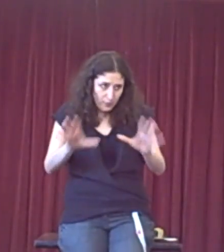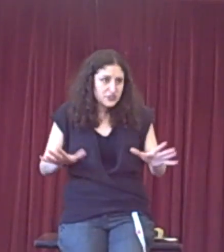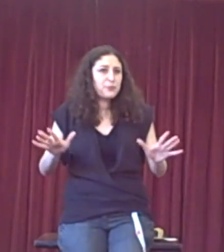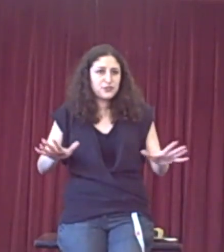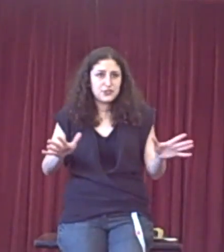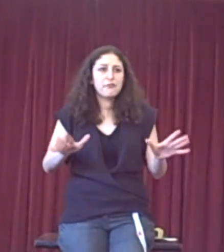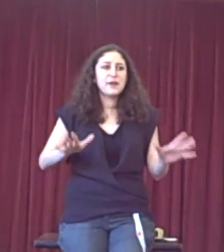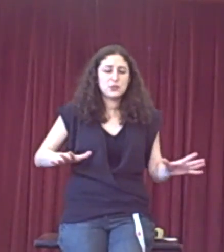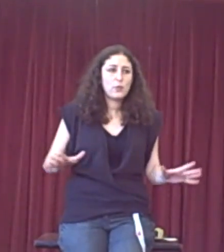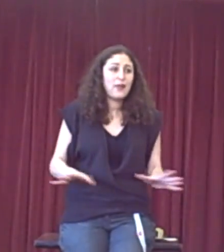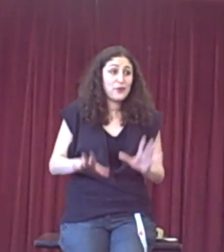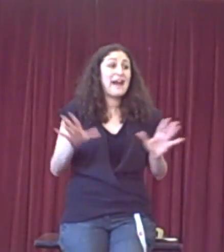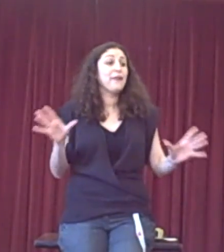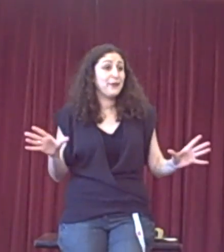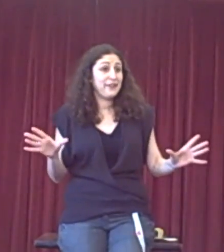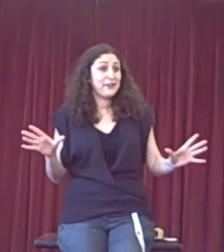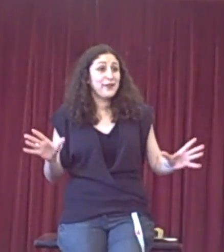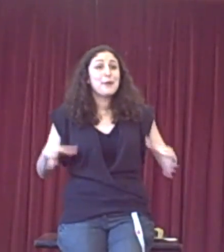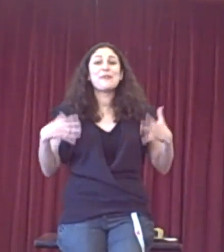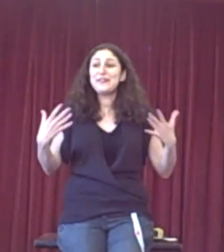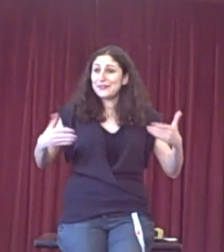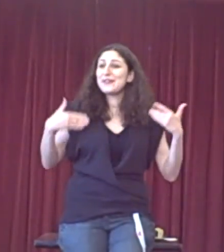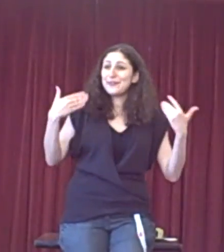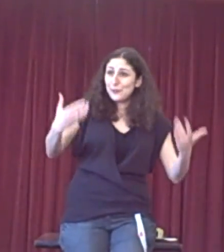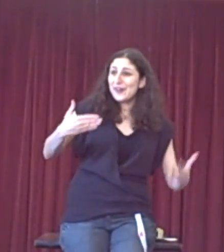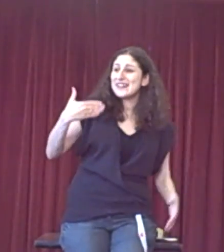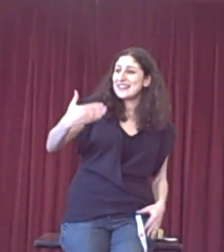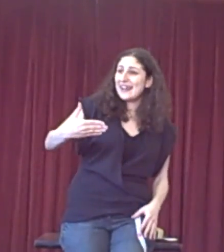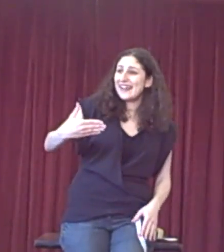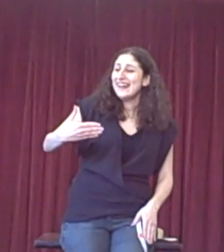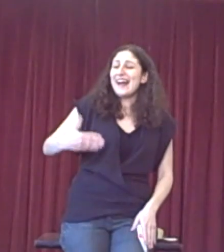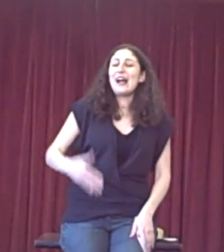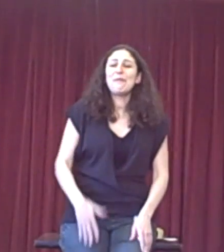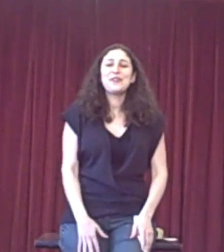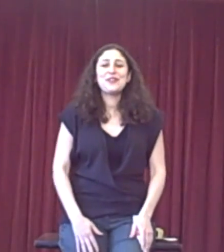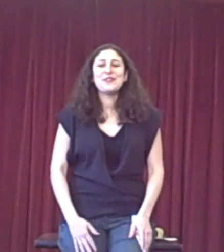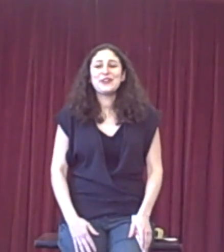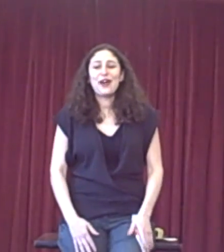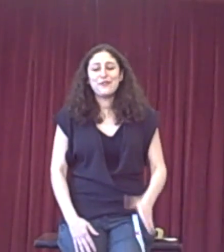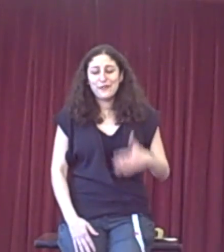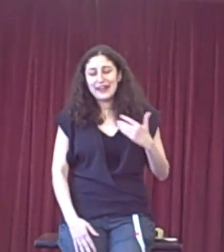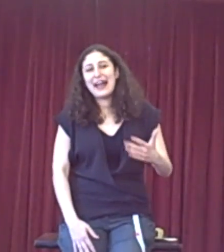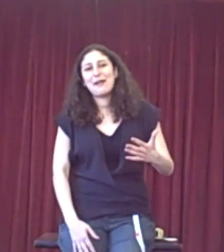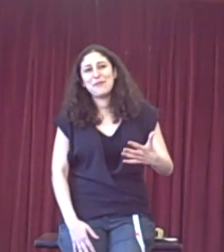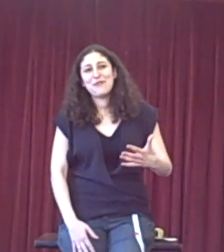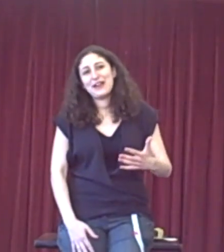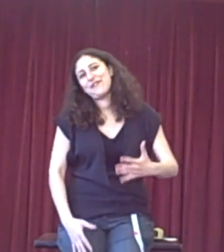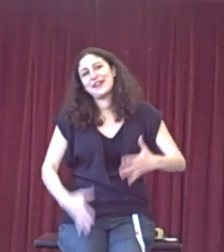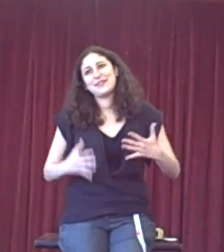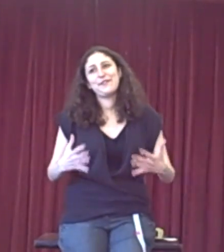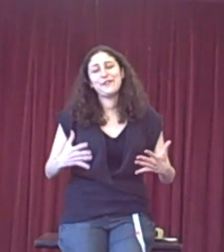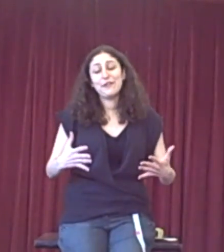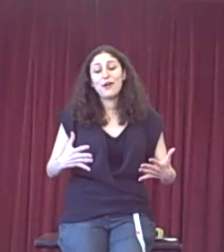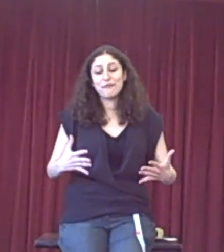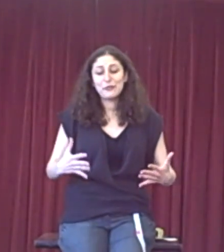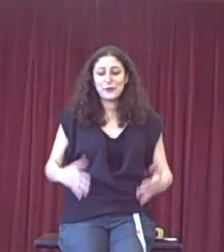possible to do rebuttal well without doing this. But this is one idea that you can go for that can be really effective if you feel comfortable